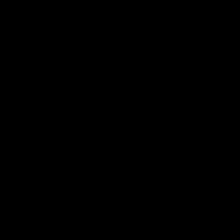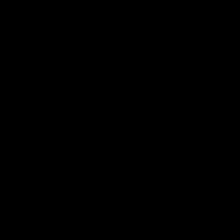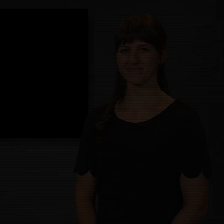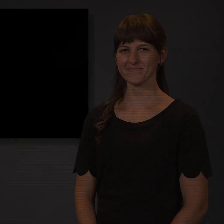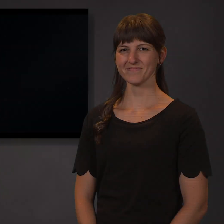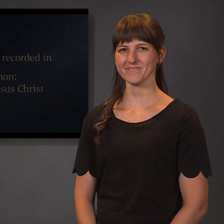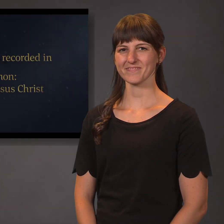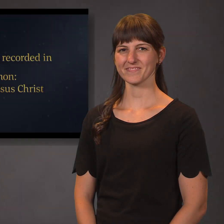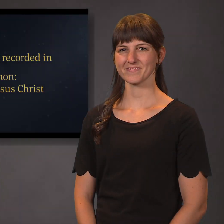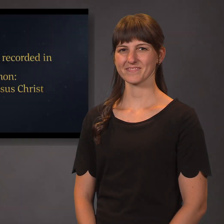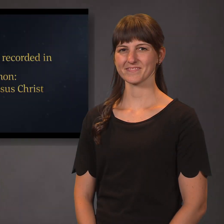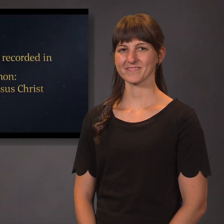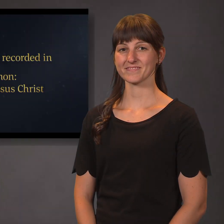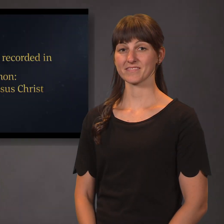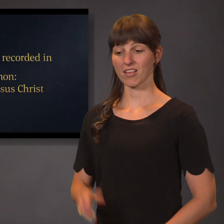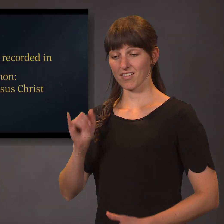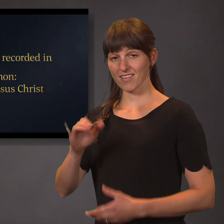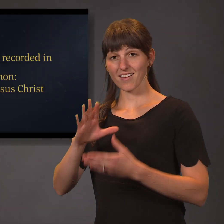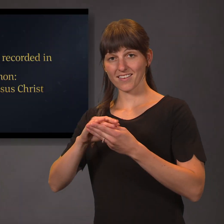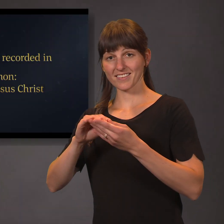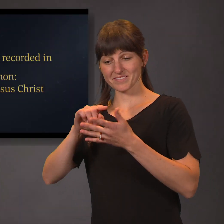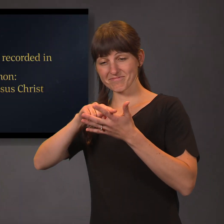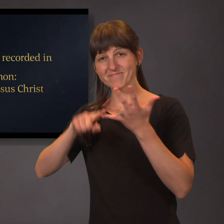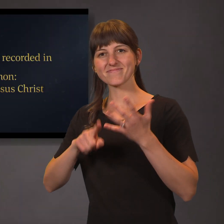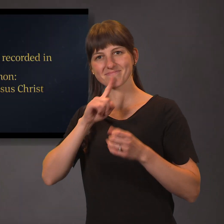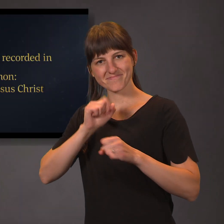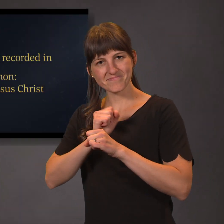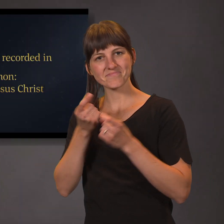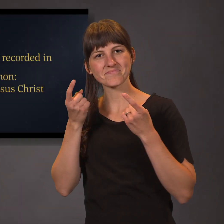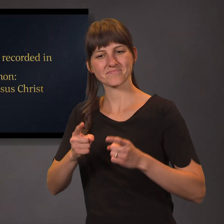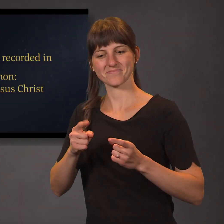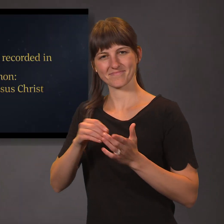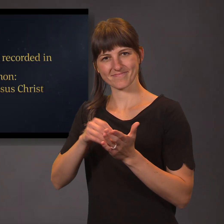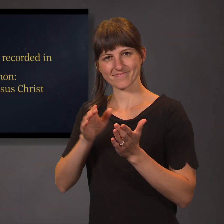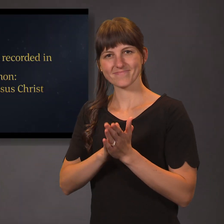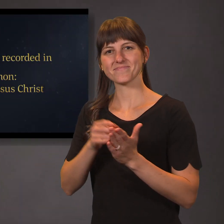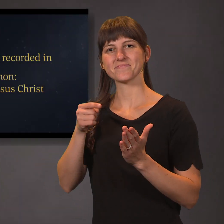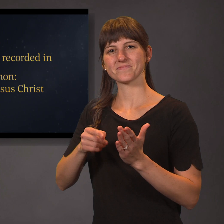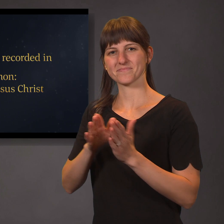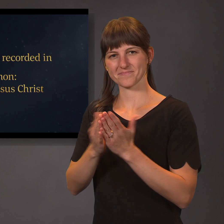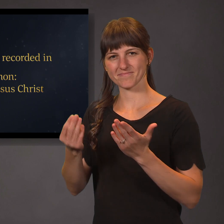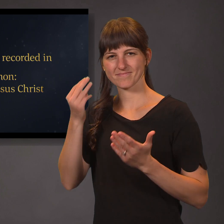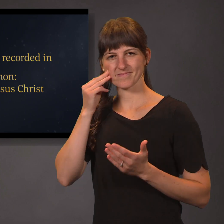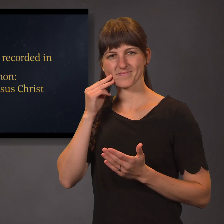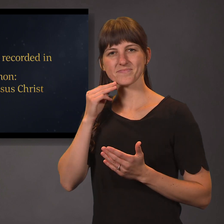Based on actual events as recorded in the Book of Mormon, another testament of Jesus Christ.